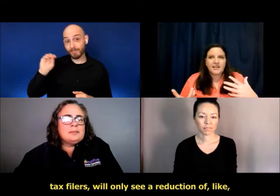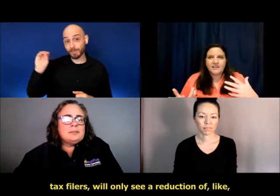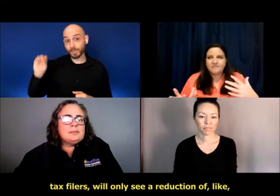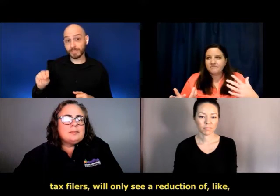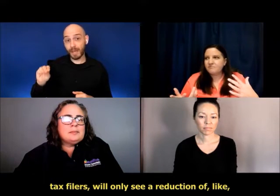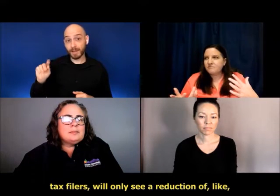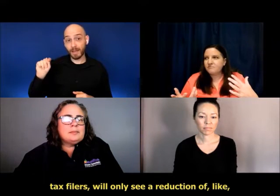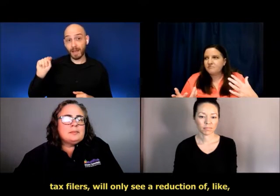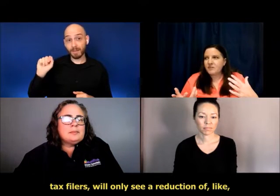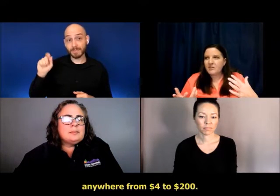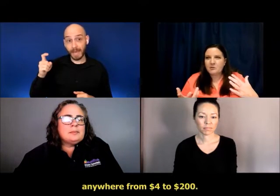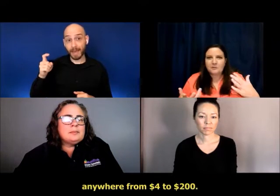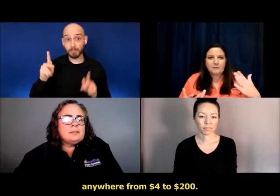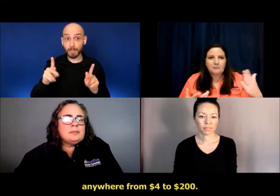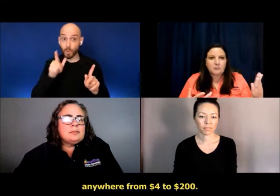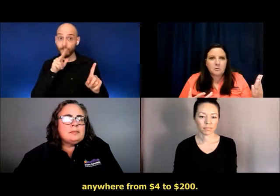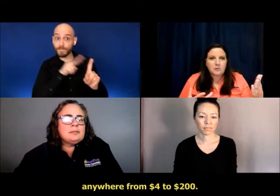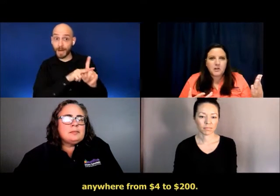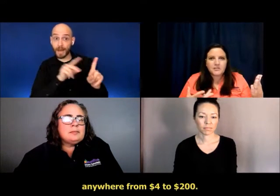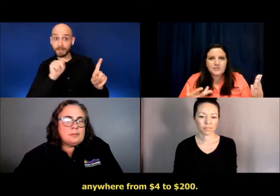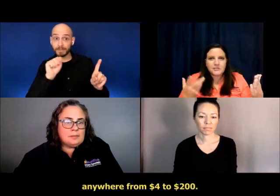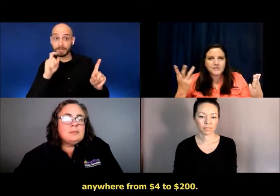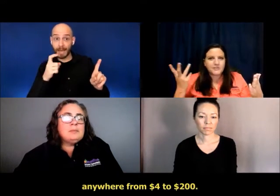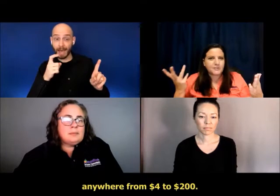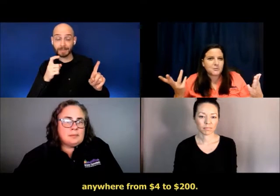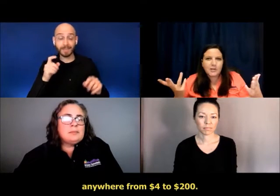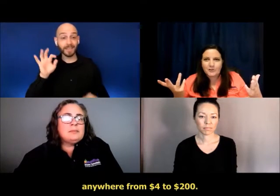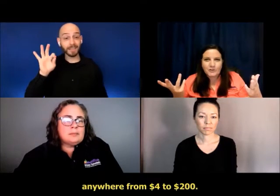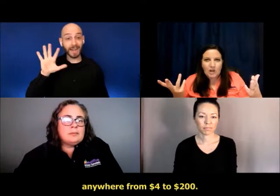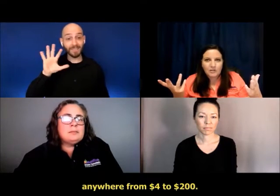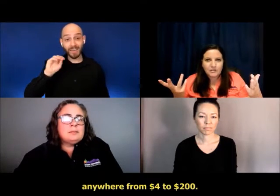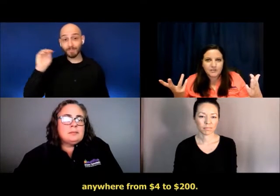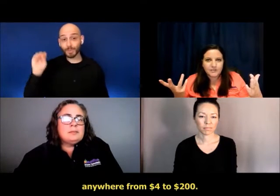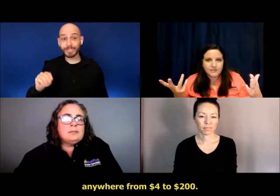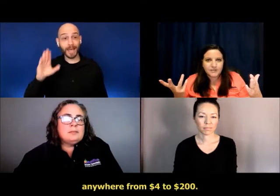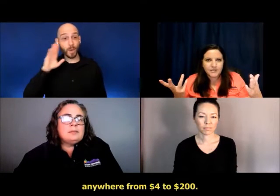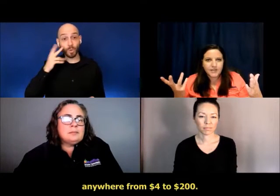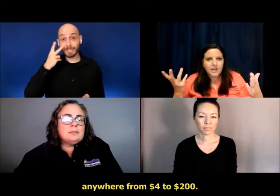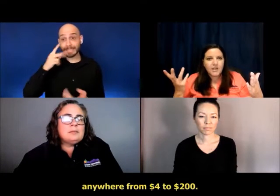of like anywhere from $4 to $200.